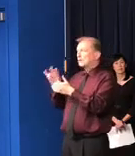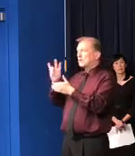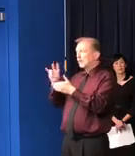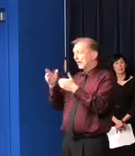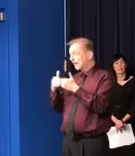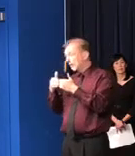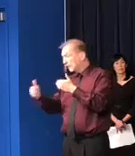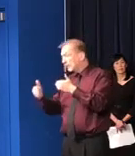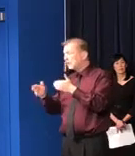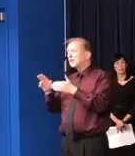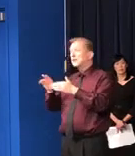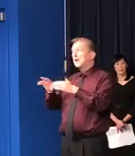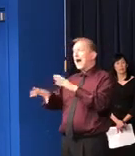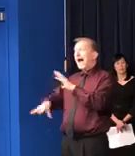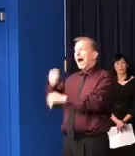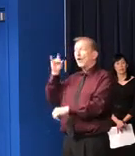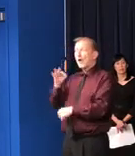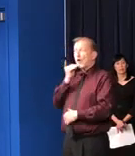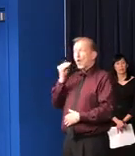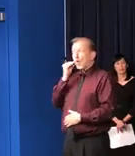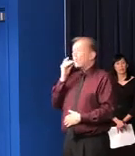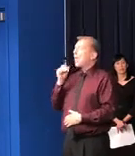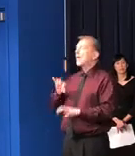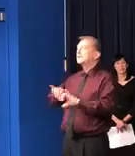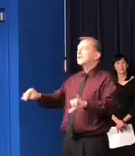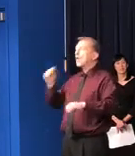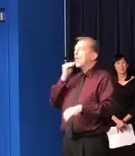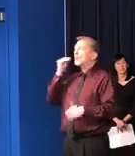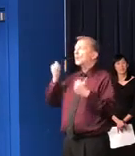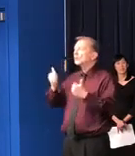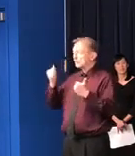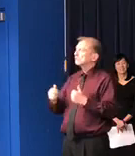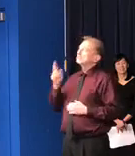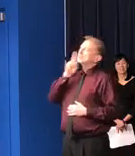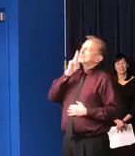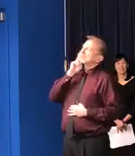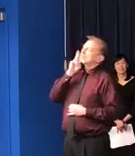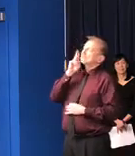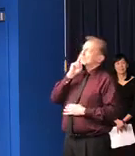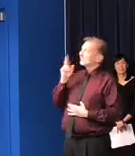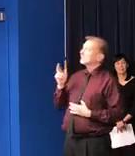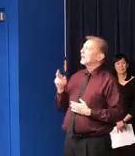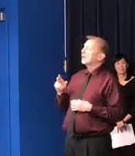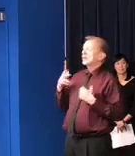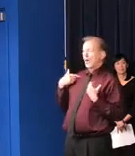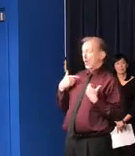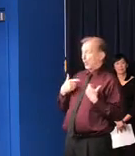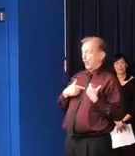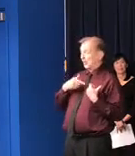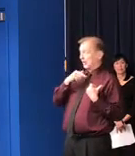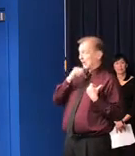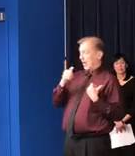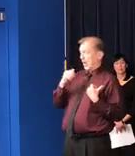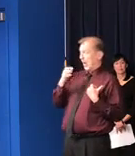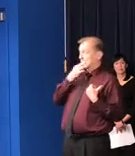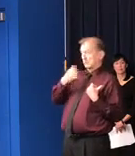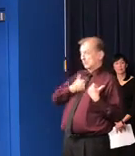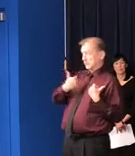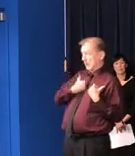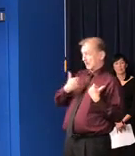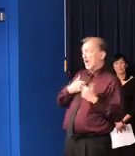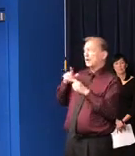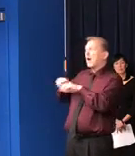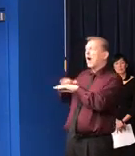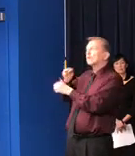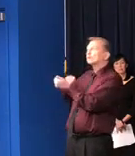we don't come to this as experts, though we're quickly moving in that direction. But we rely upon the science. We rely upon the